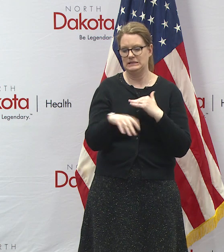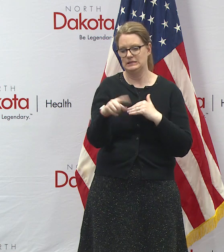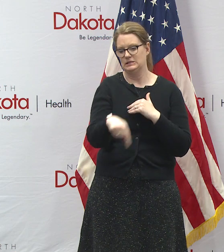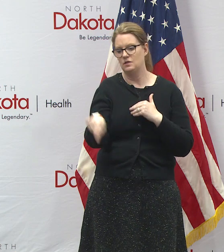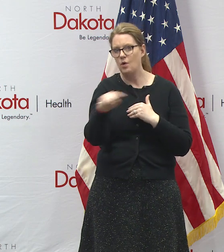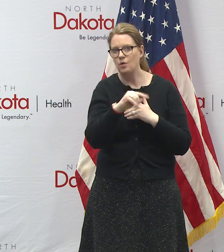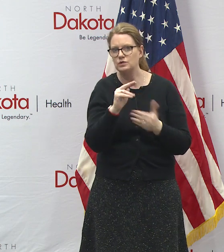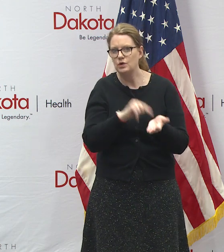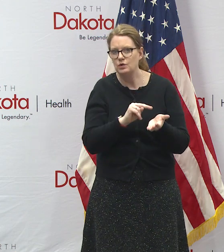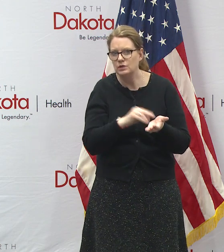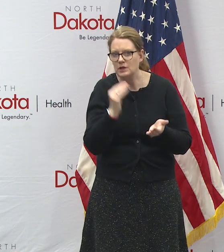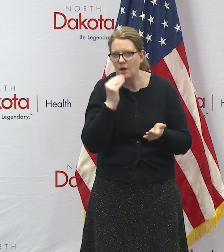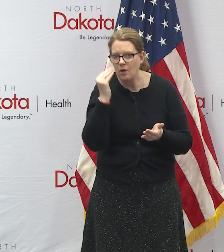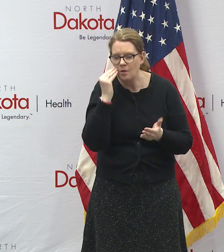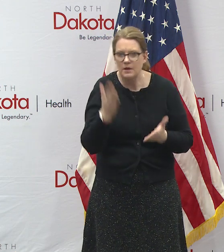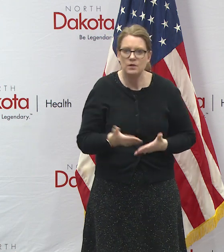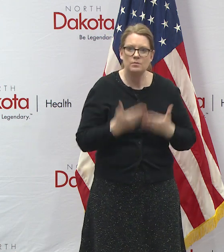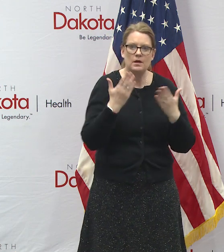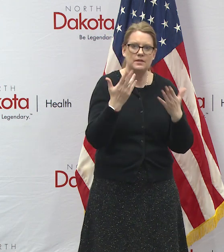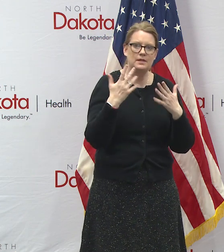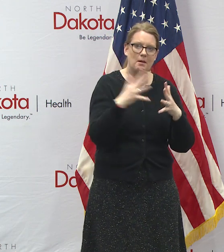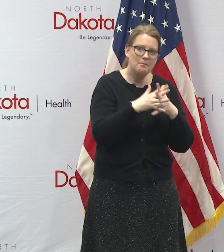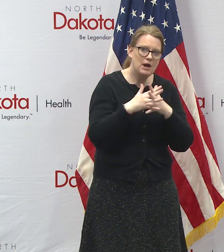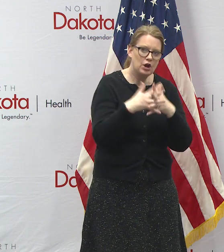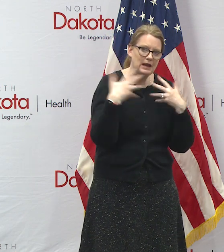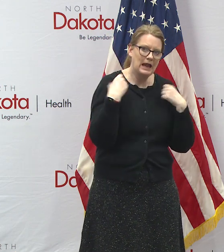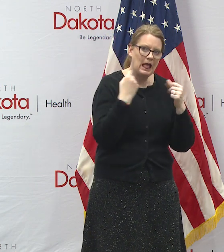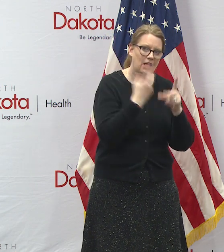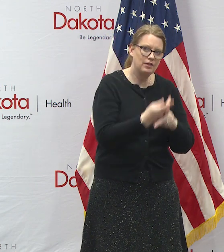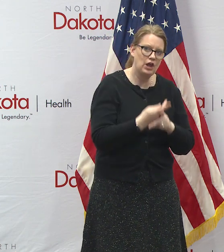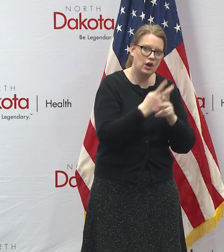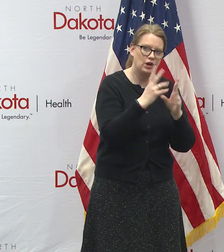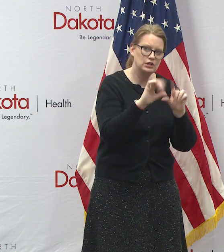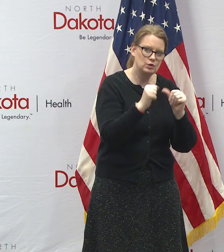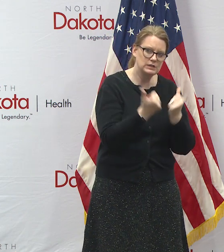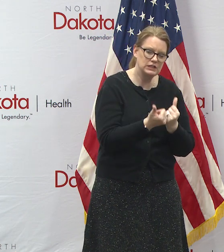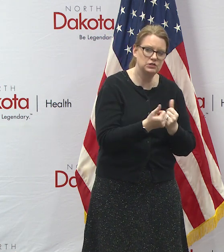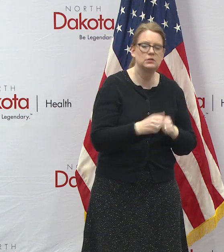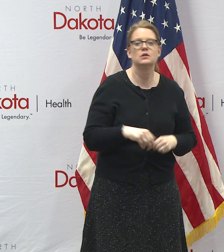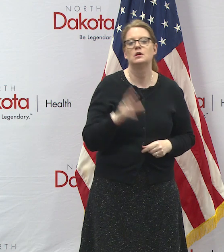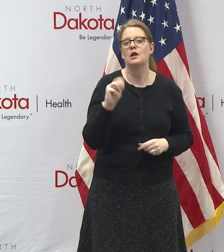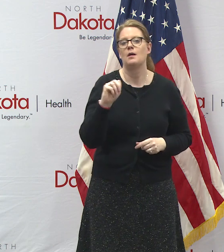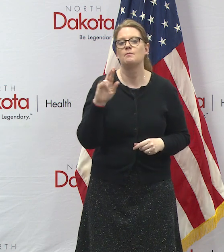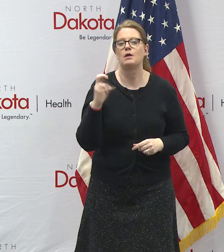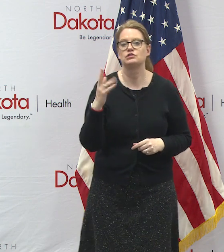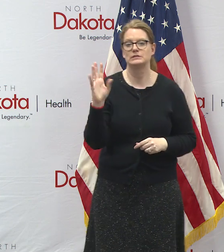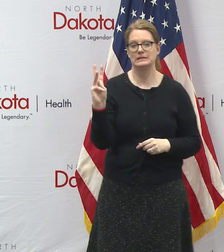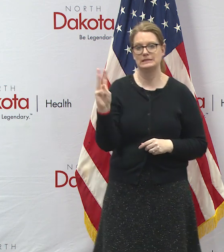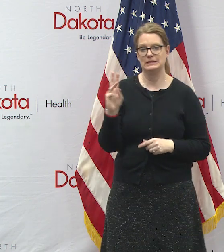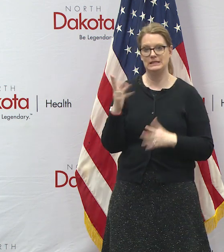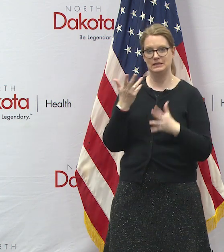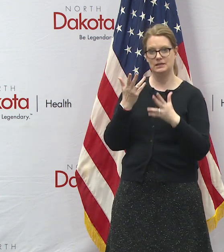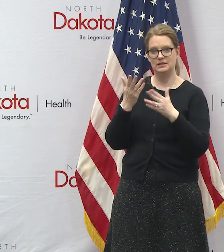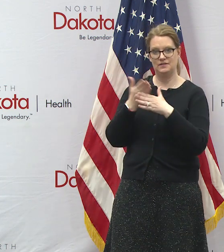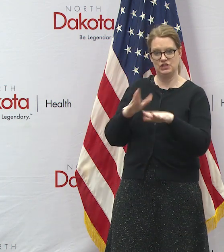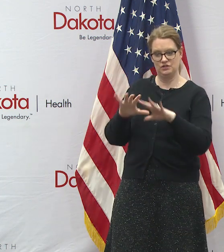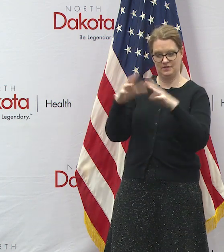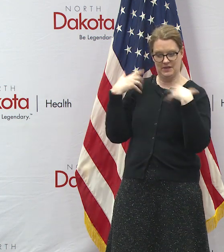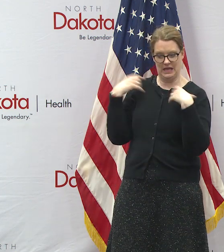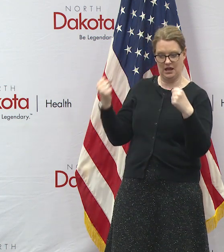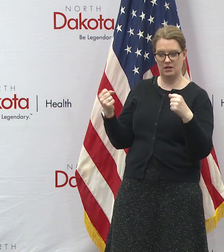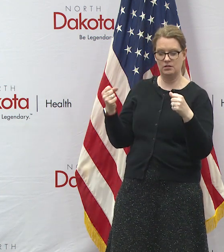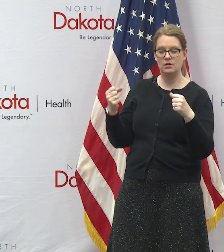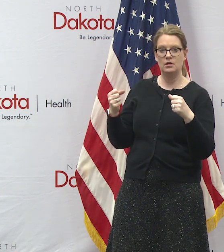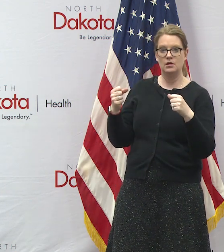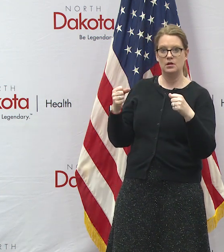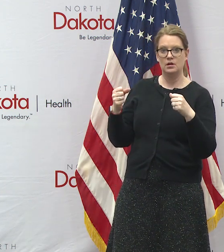homes as recommended by the american health care association on march 16th our division of health facilities brought together its